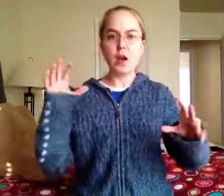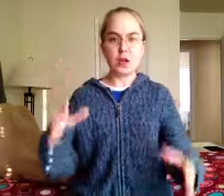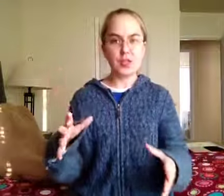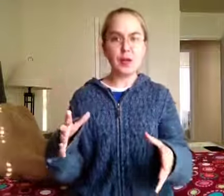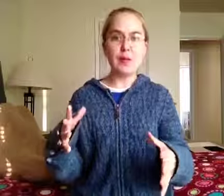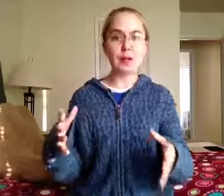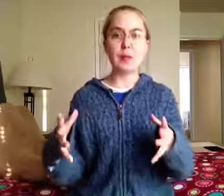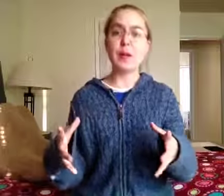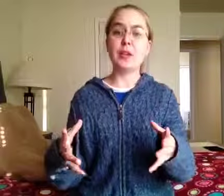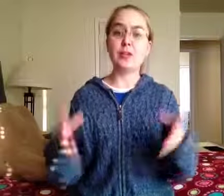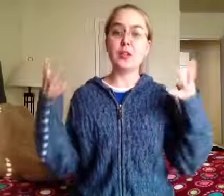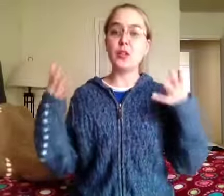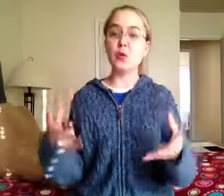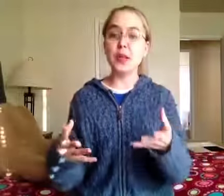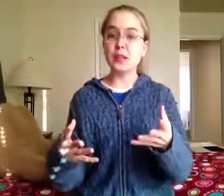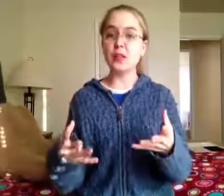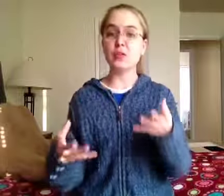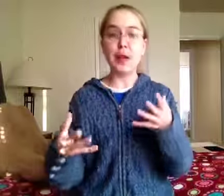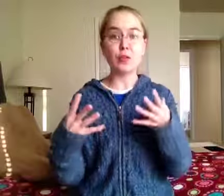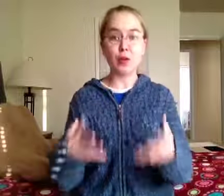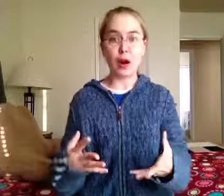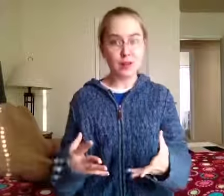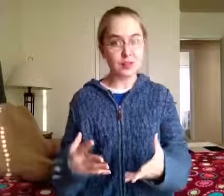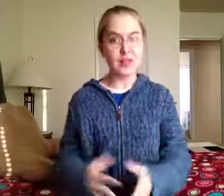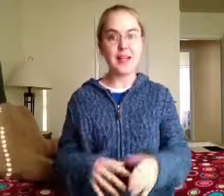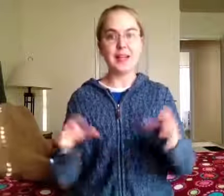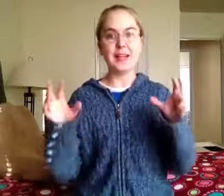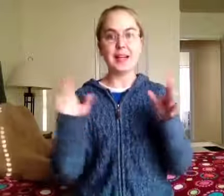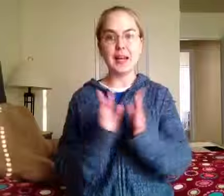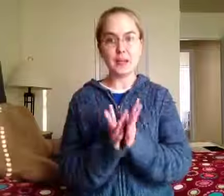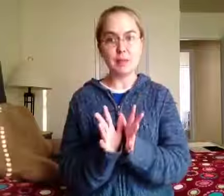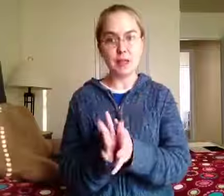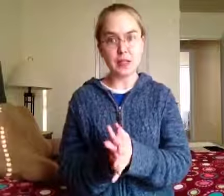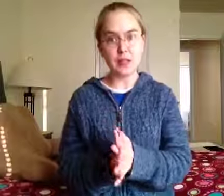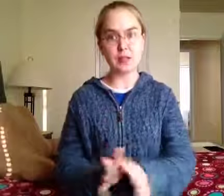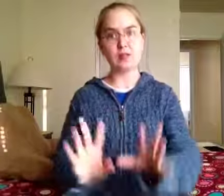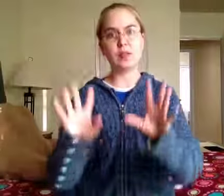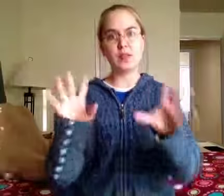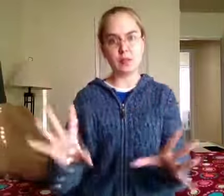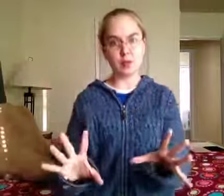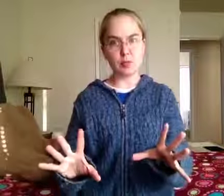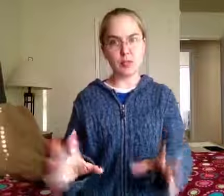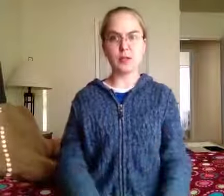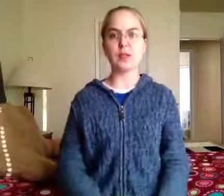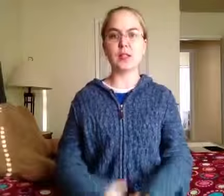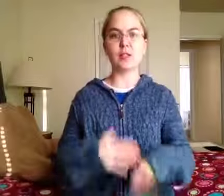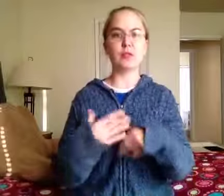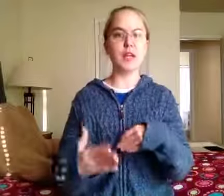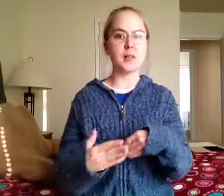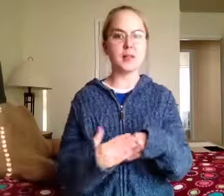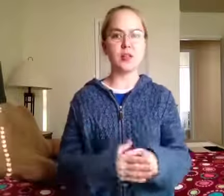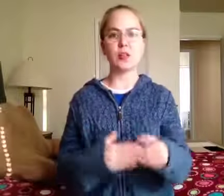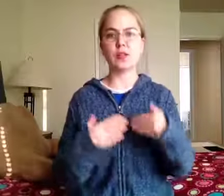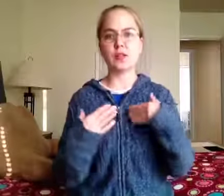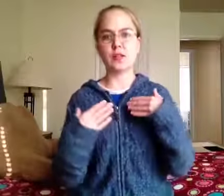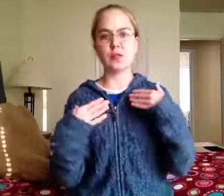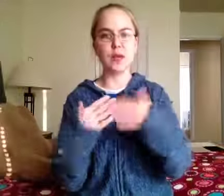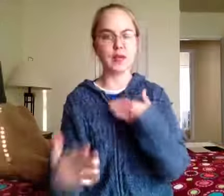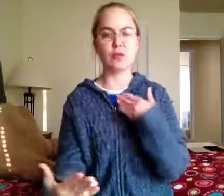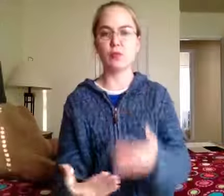Also, I want to remind you to donate to the Red Cross. They like the monies, so send them your money. You can send it through text message, you can send it directly through the